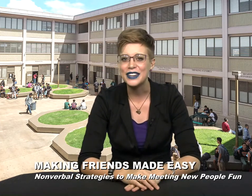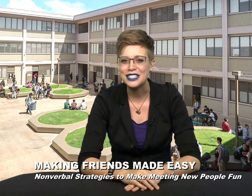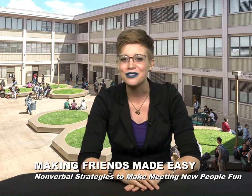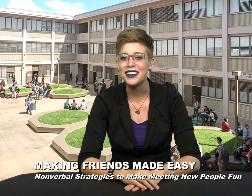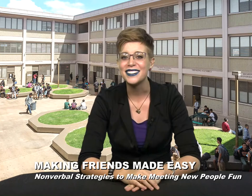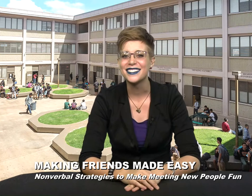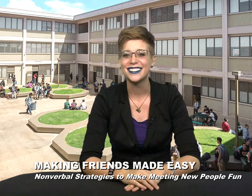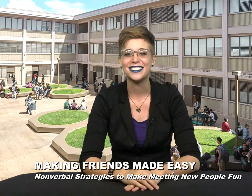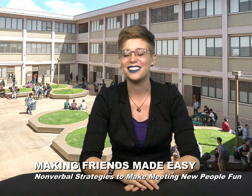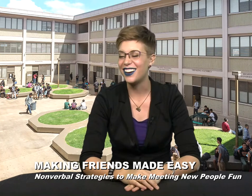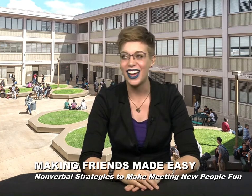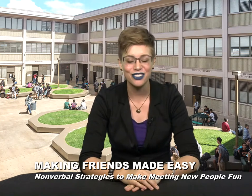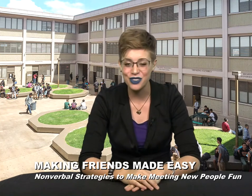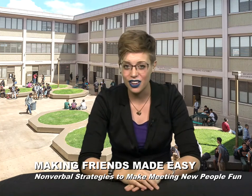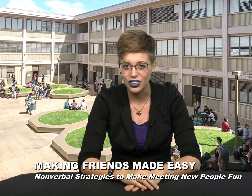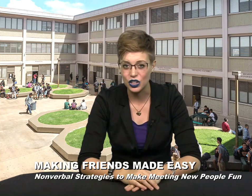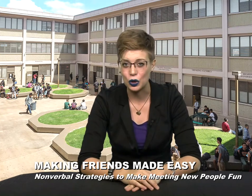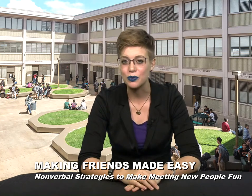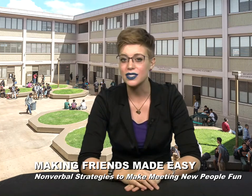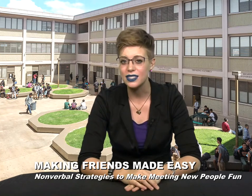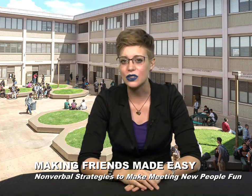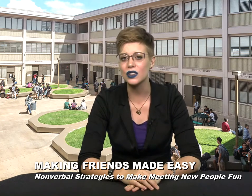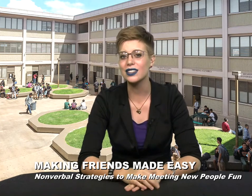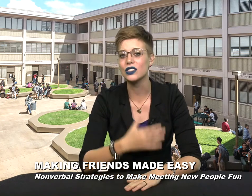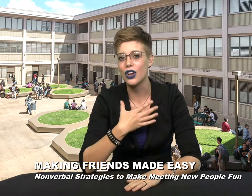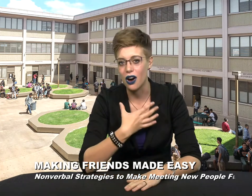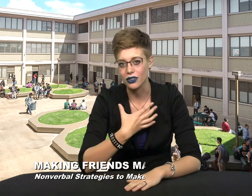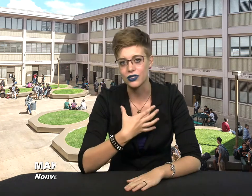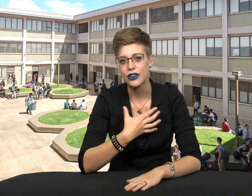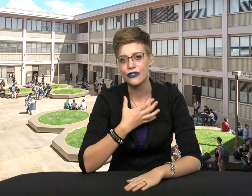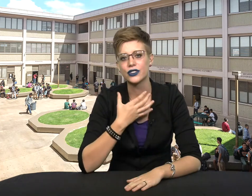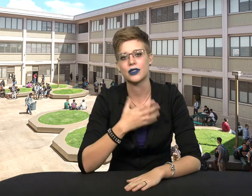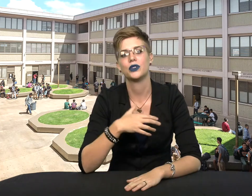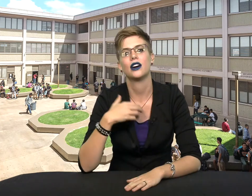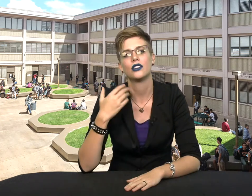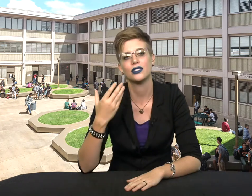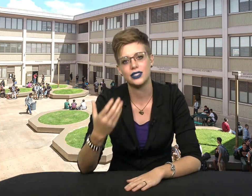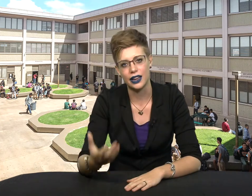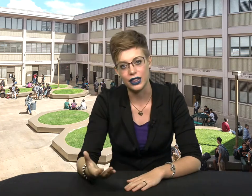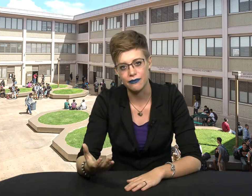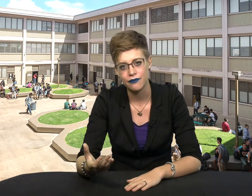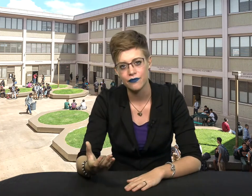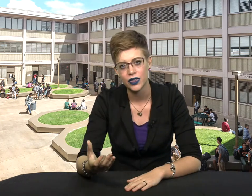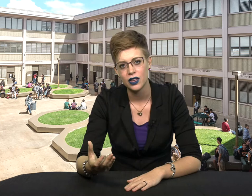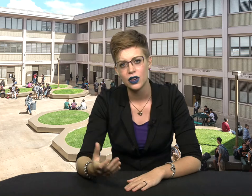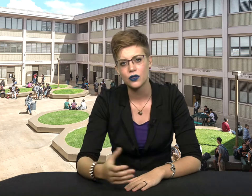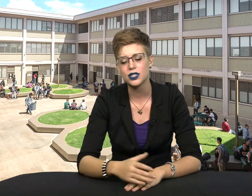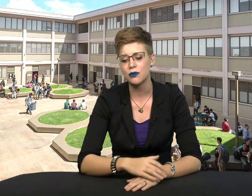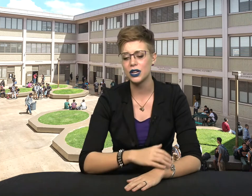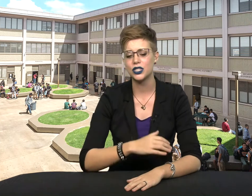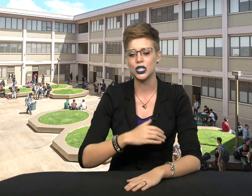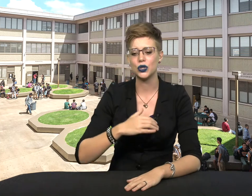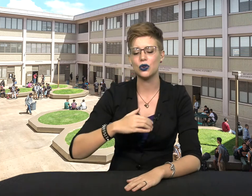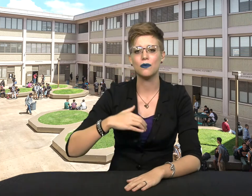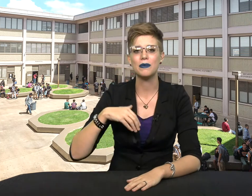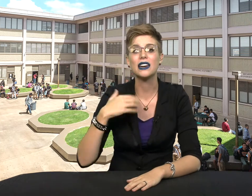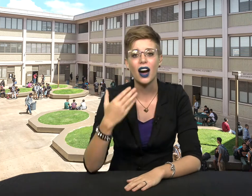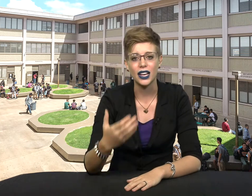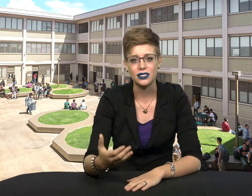each of us, everyone on the globe, secretly longs for someone to understand them, for someone to be kind to